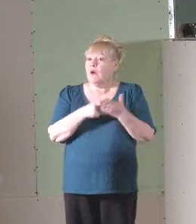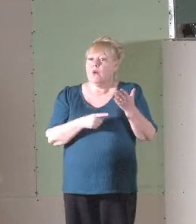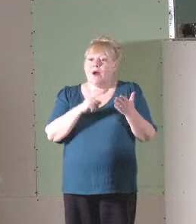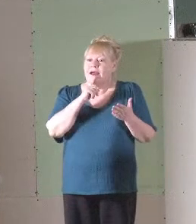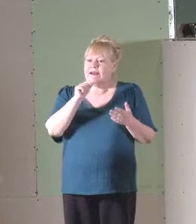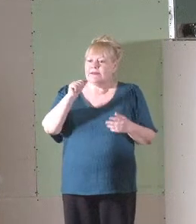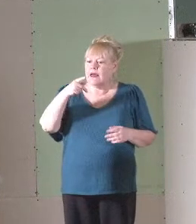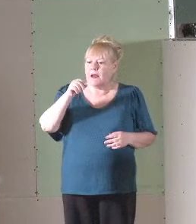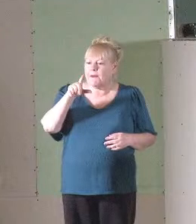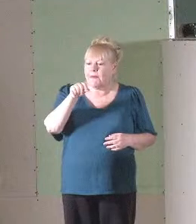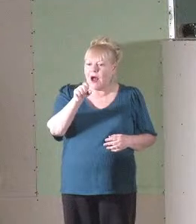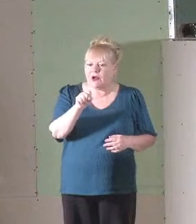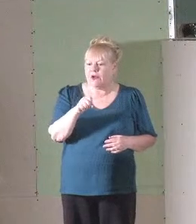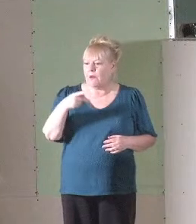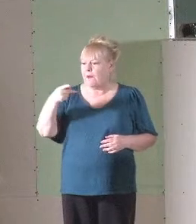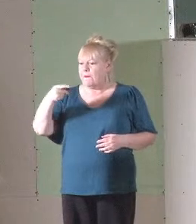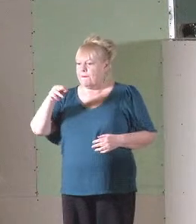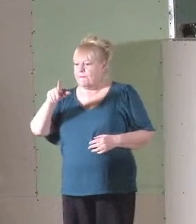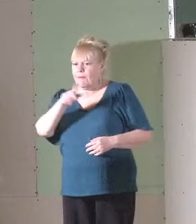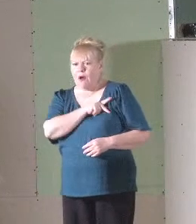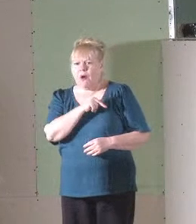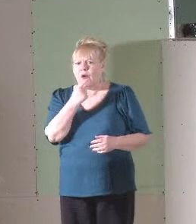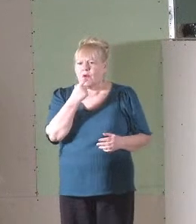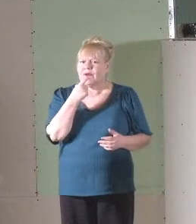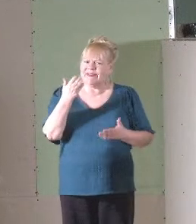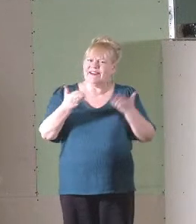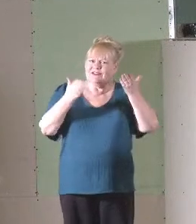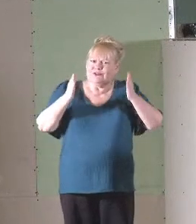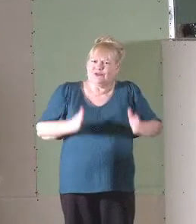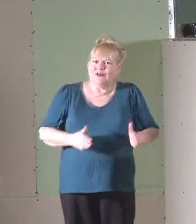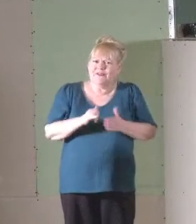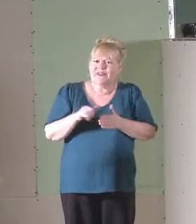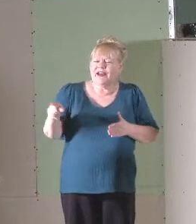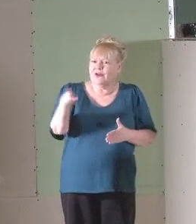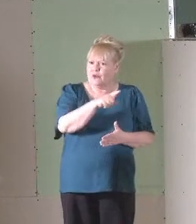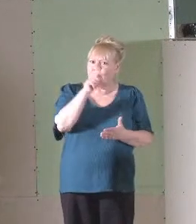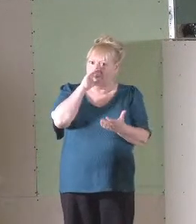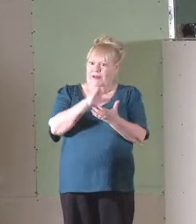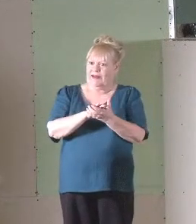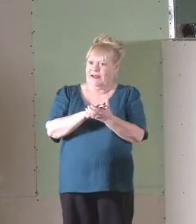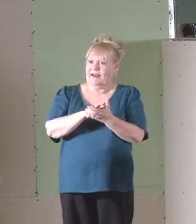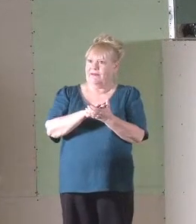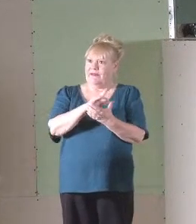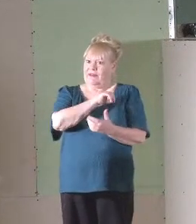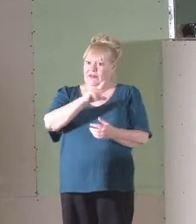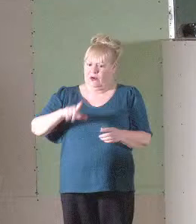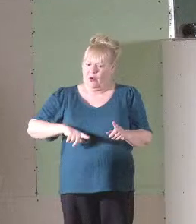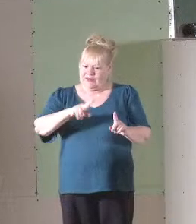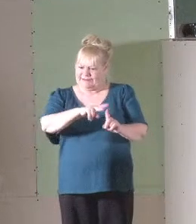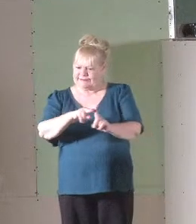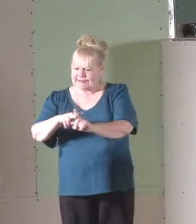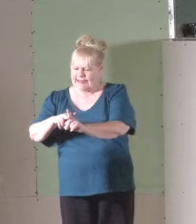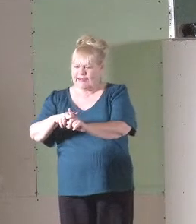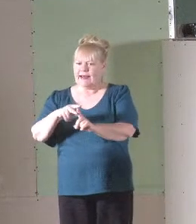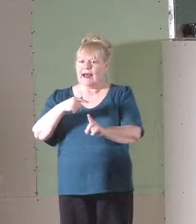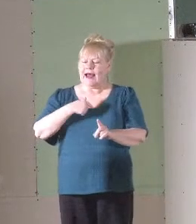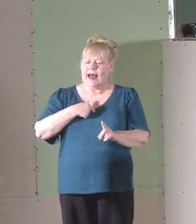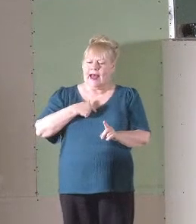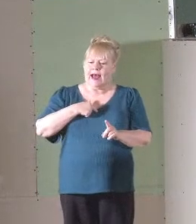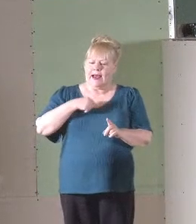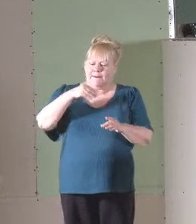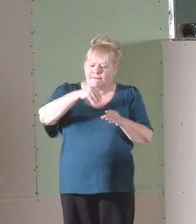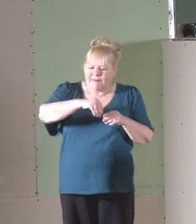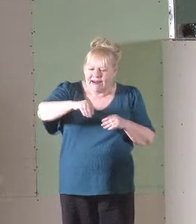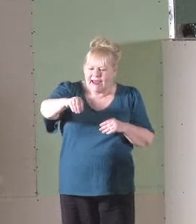is Apollos? What is Paul? Servants through whom you believed, as the Lord assigned to each. I planted, Apollos